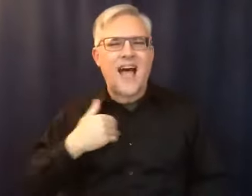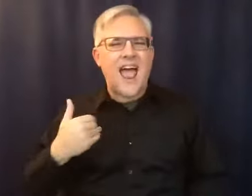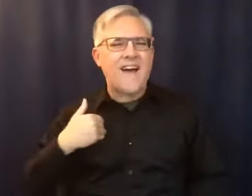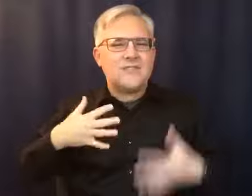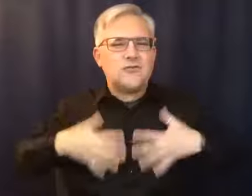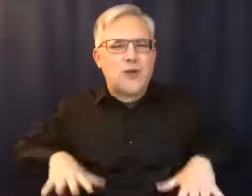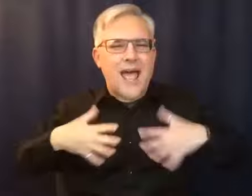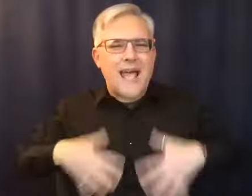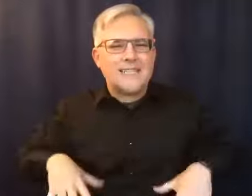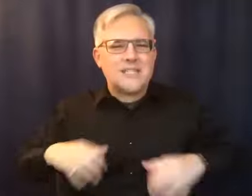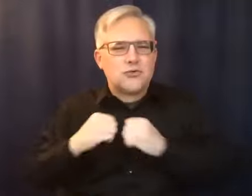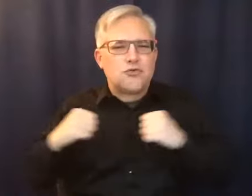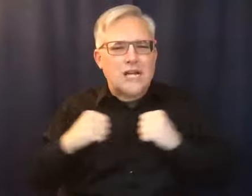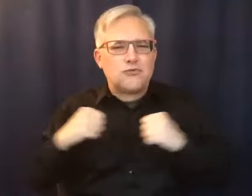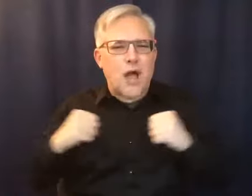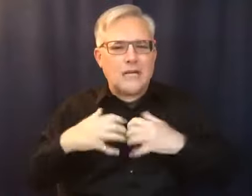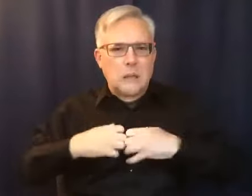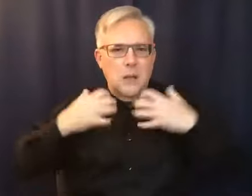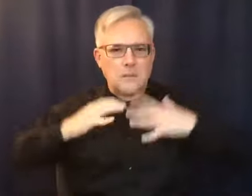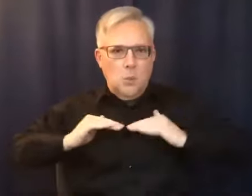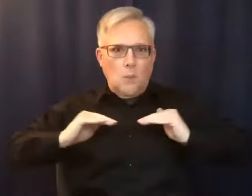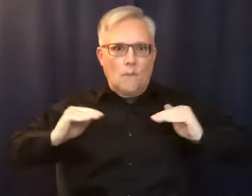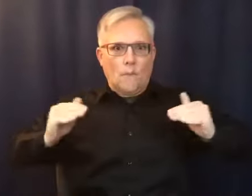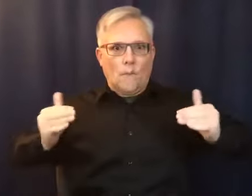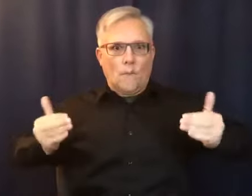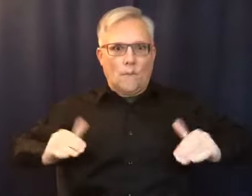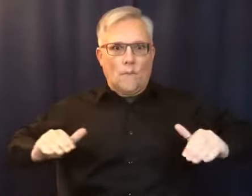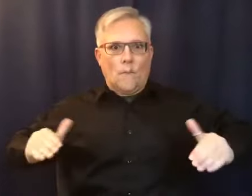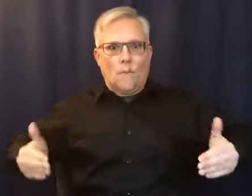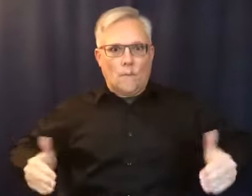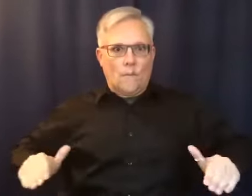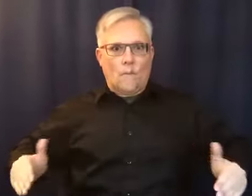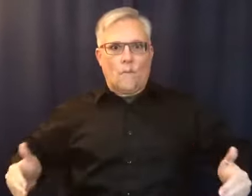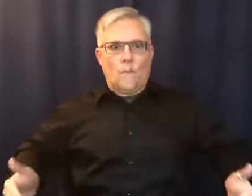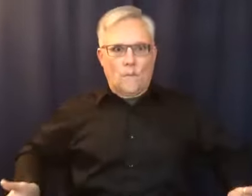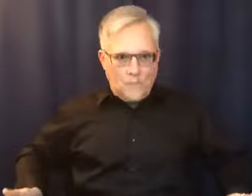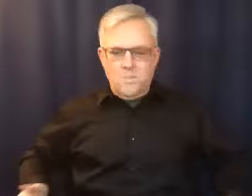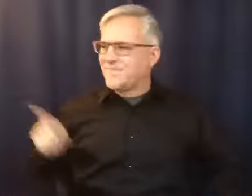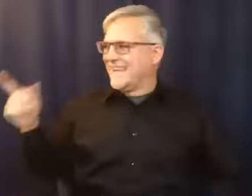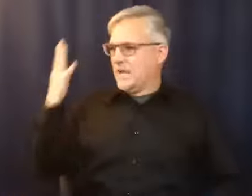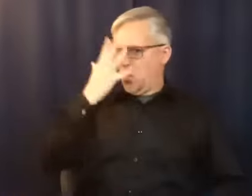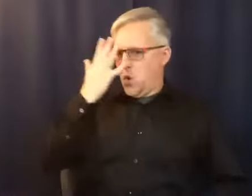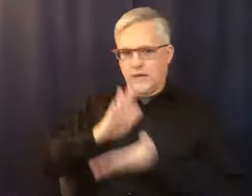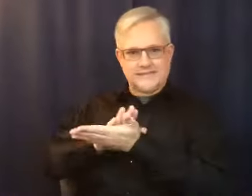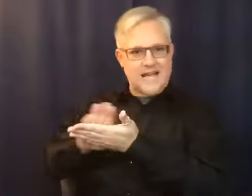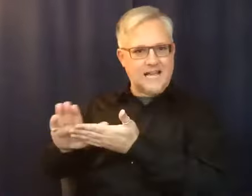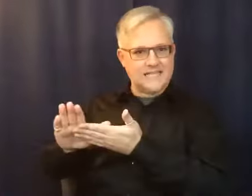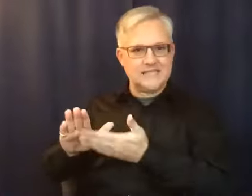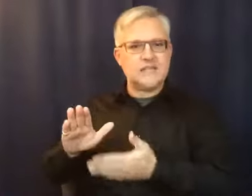only clothes I had. And he looked very nice. But when you don't think much of yourself, you're willing to not do to fix